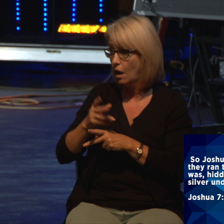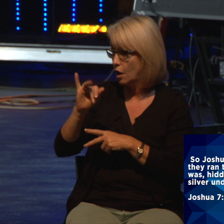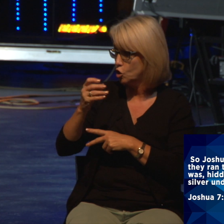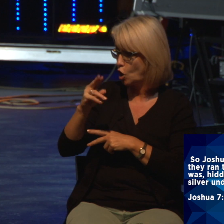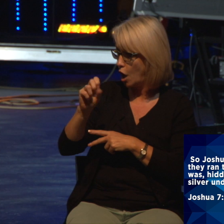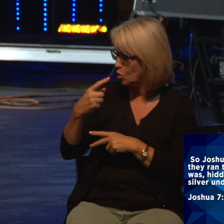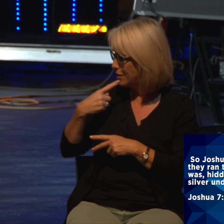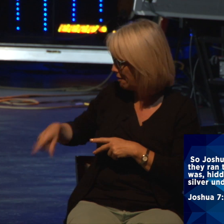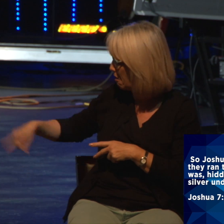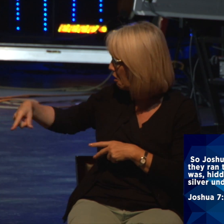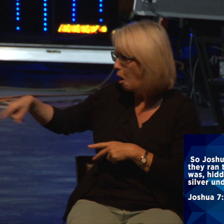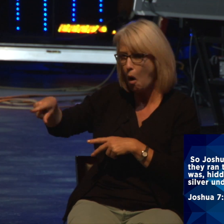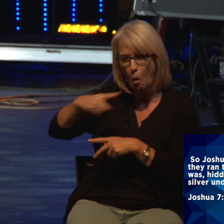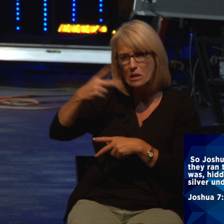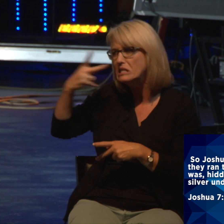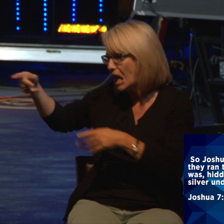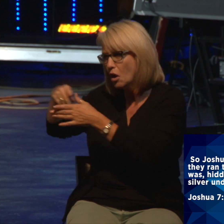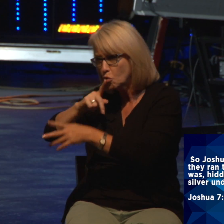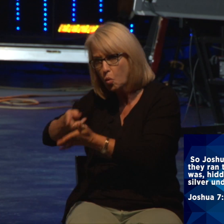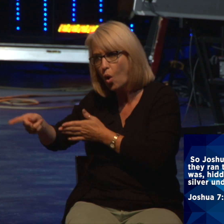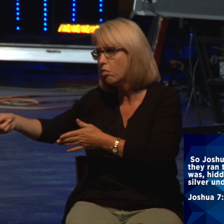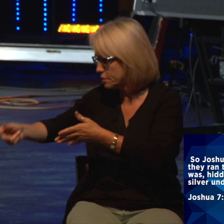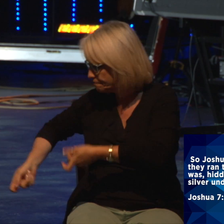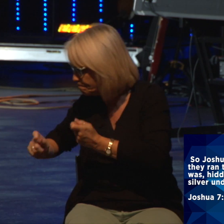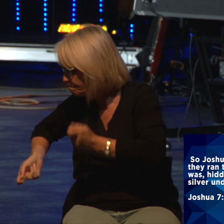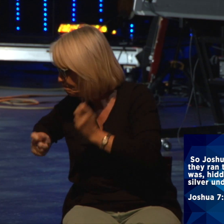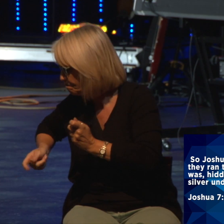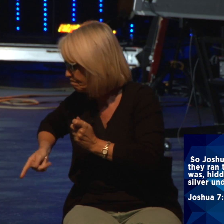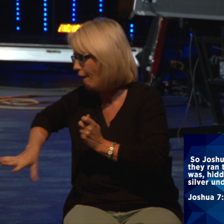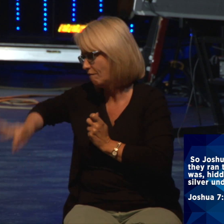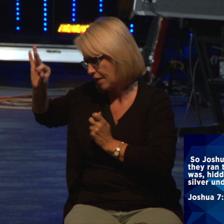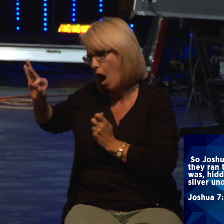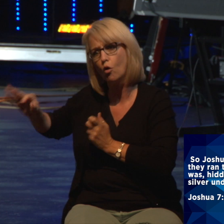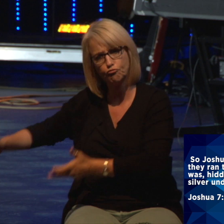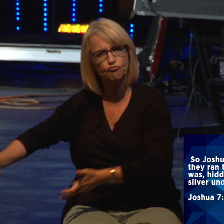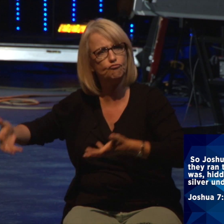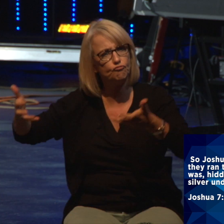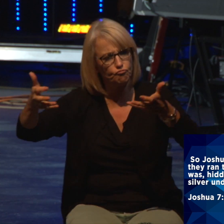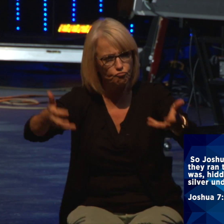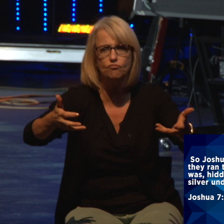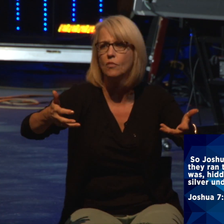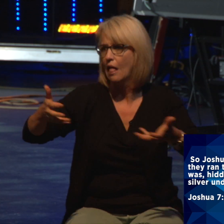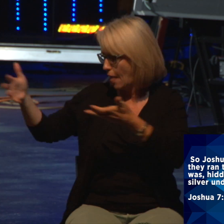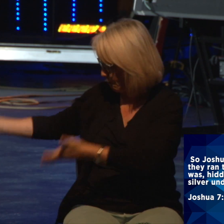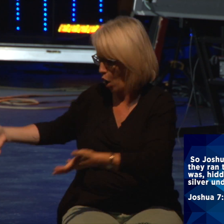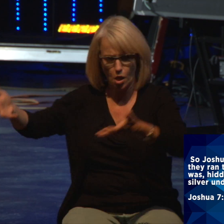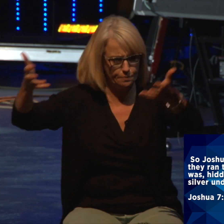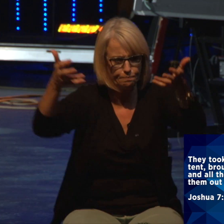tent, and there it was, hidden in the tent with the silver underneath. They took the things from the tent, brought them to